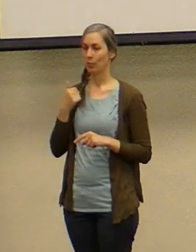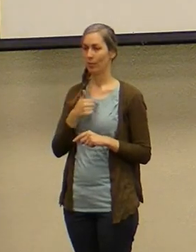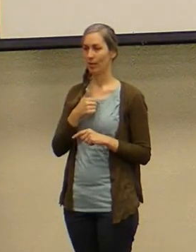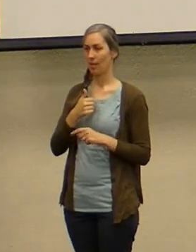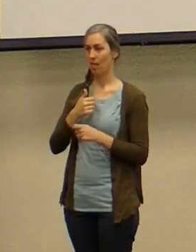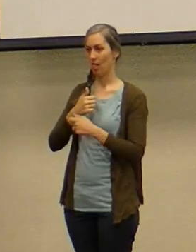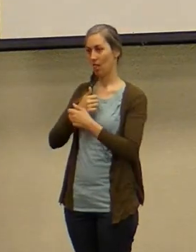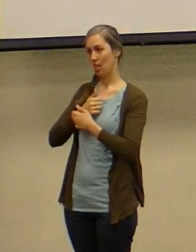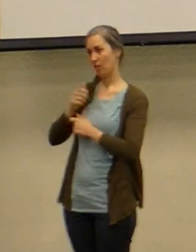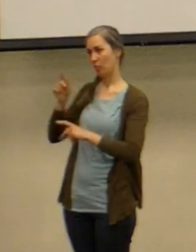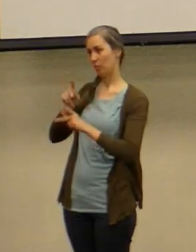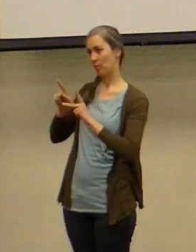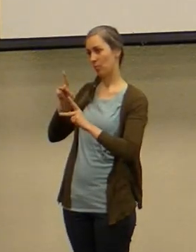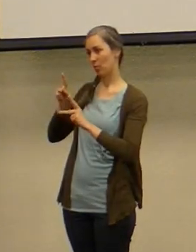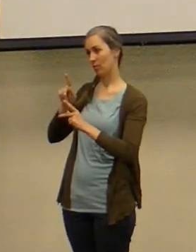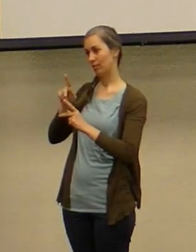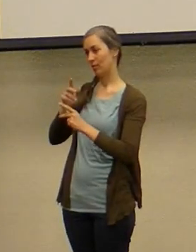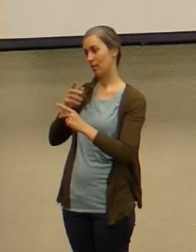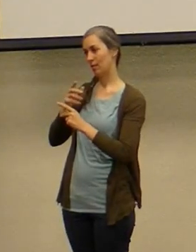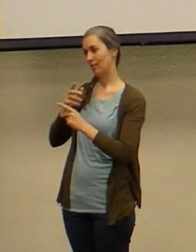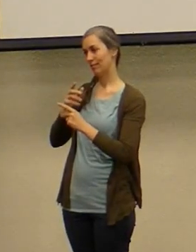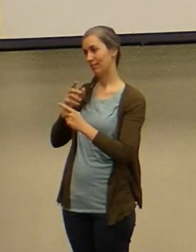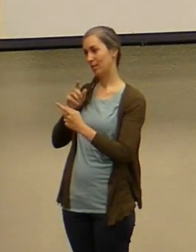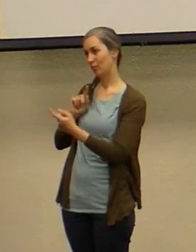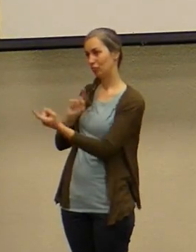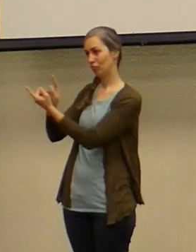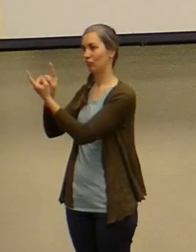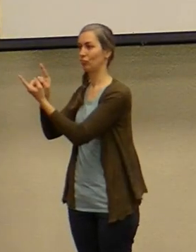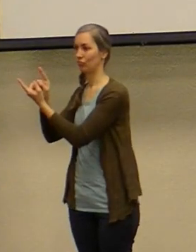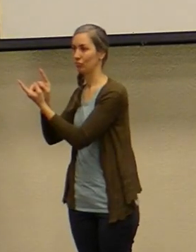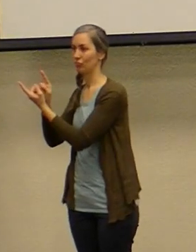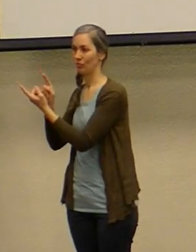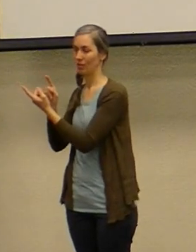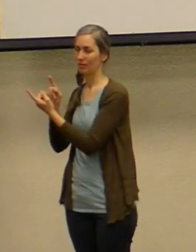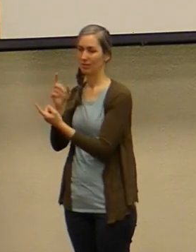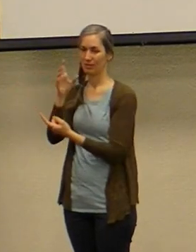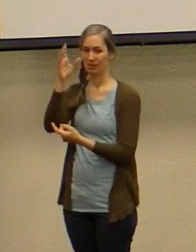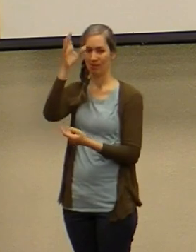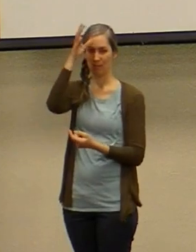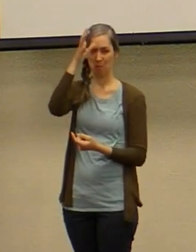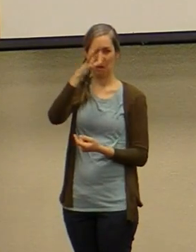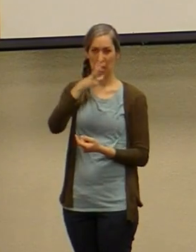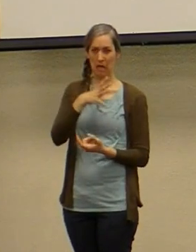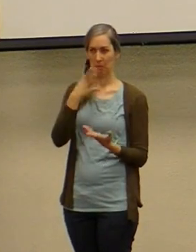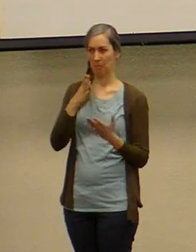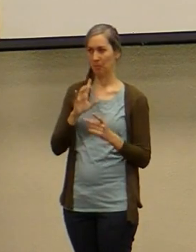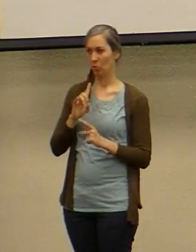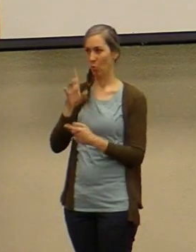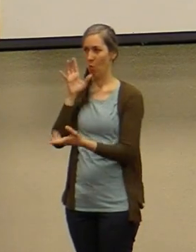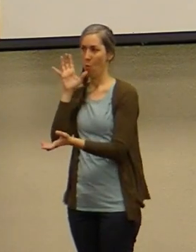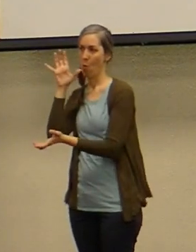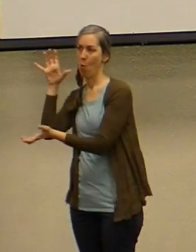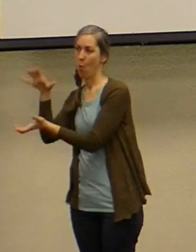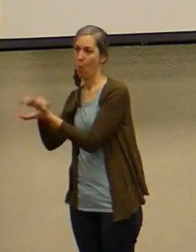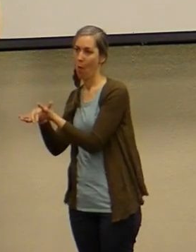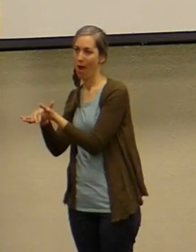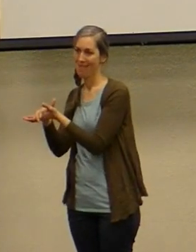men out there we're especially bad at this do ever go to your spouse for validation